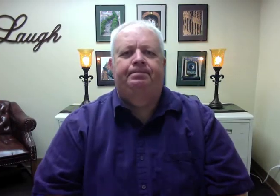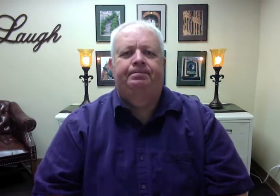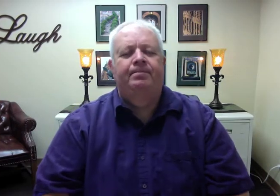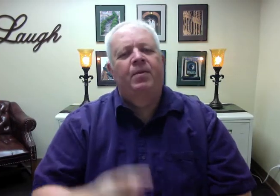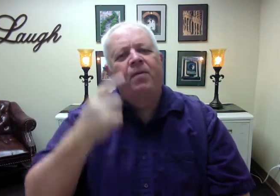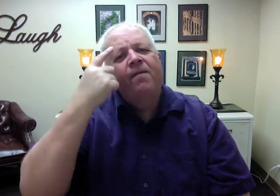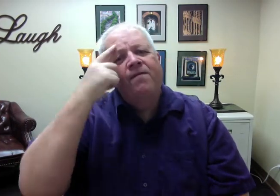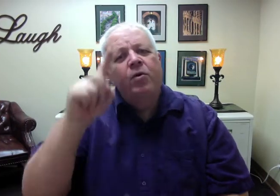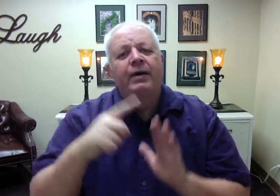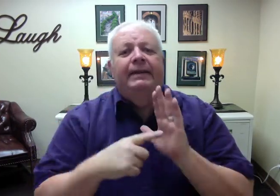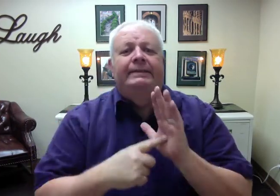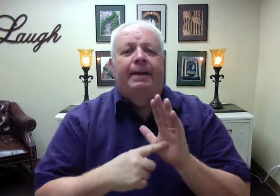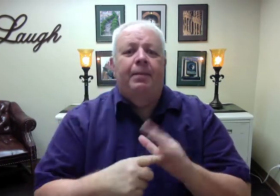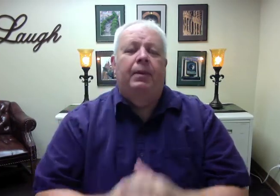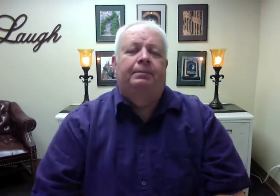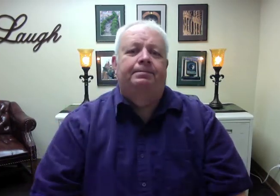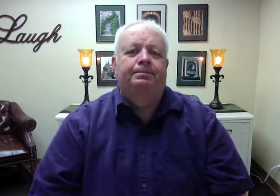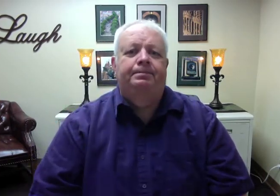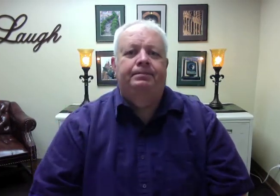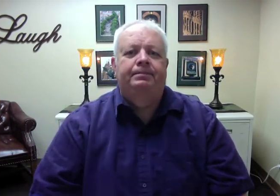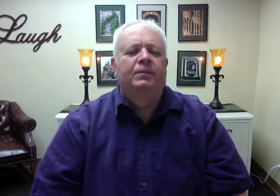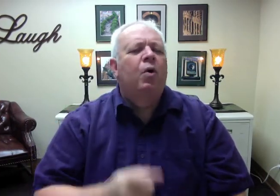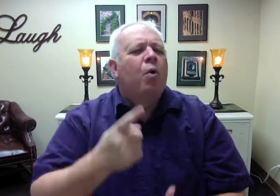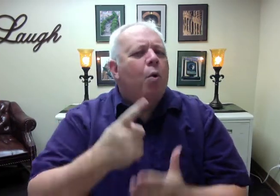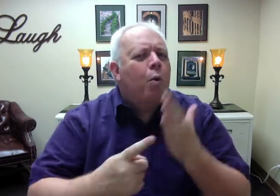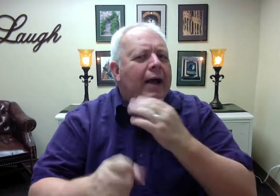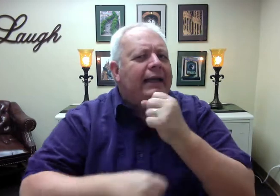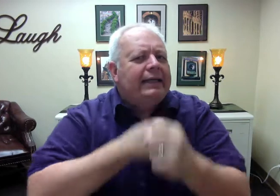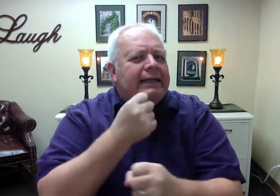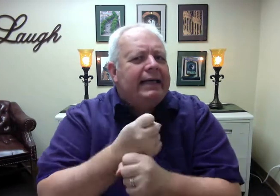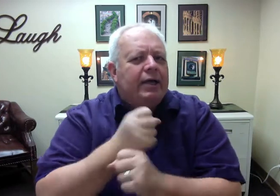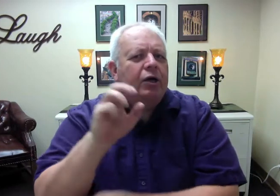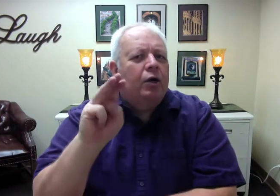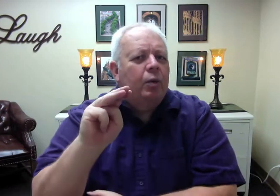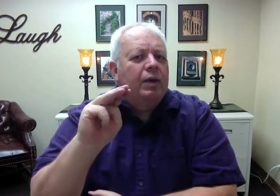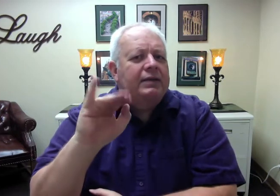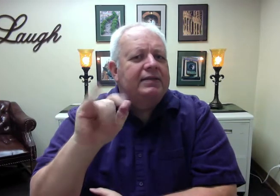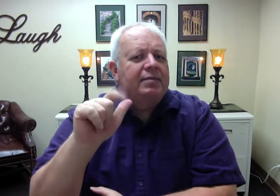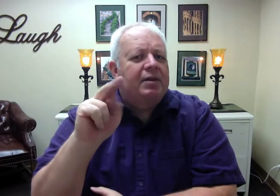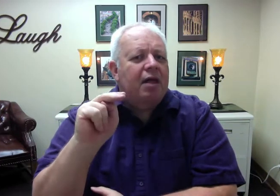For example, in what year was the Milan Conference held?